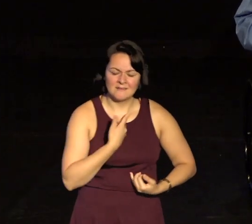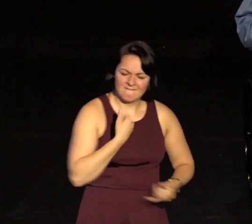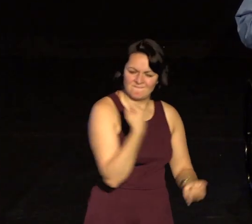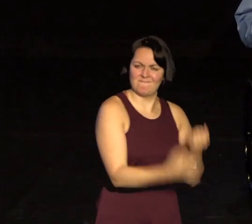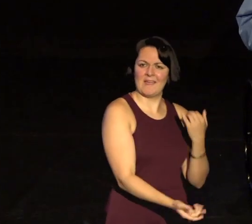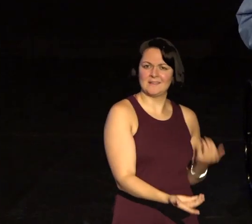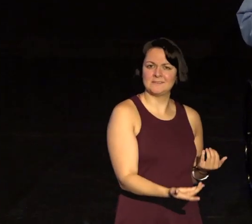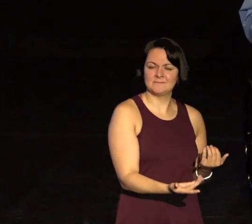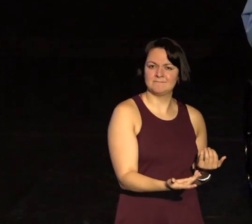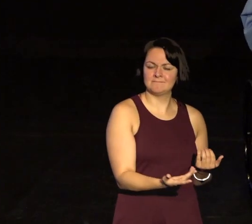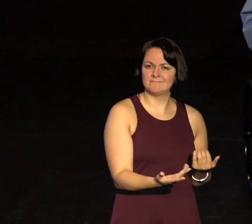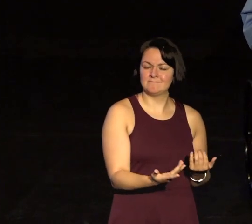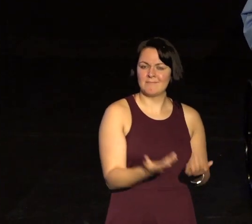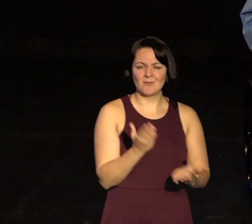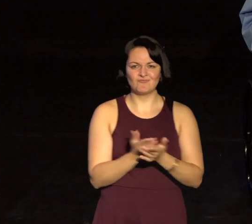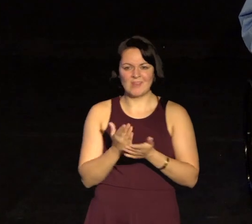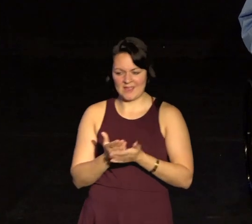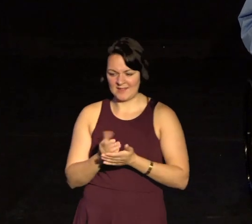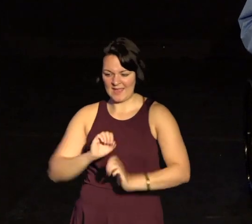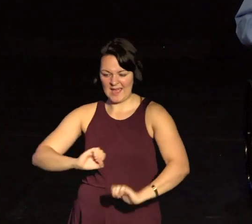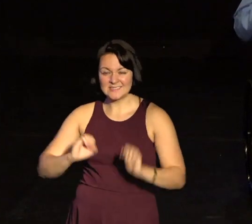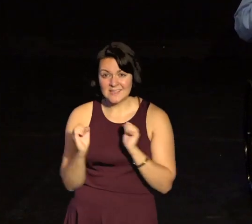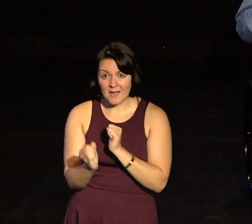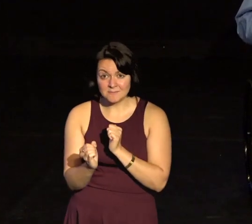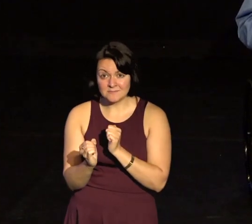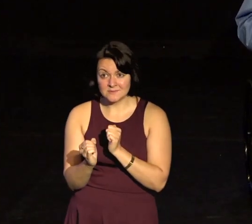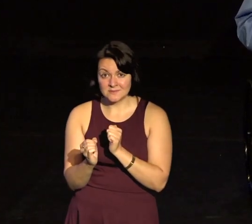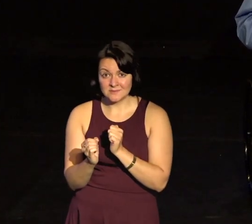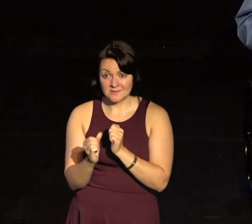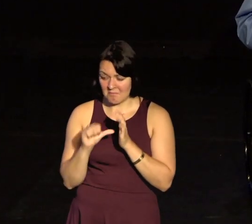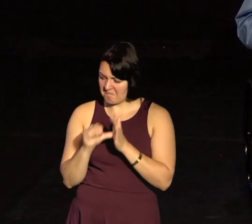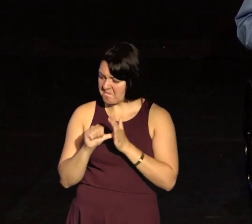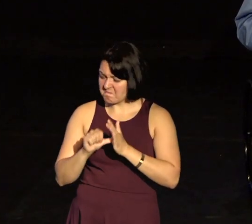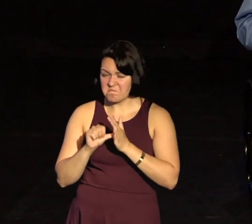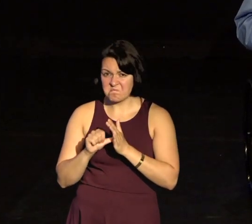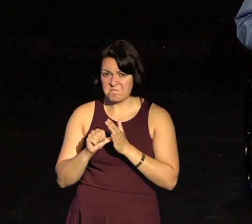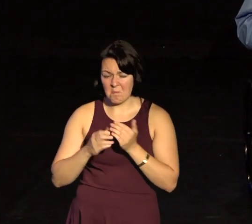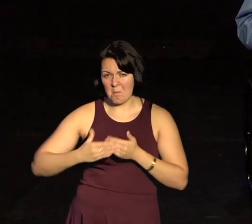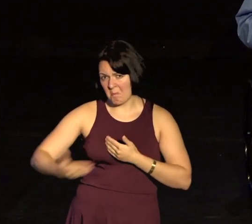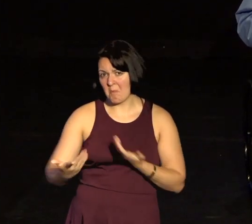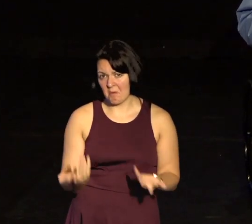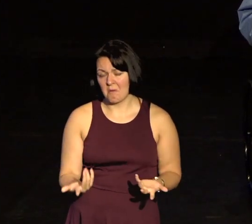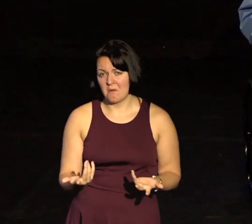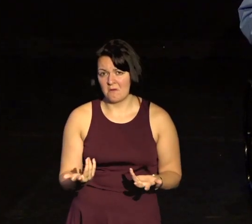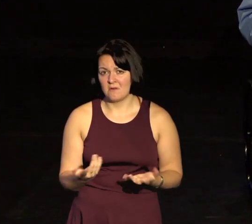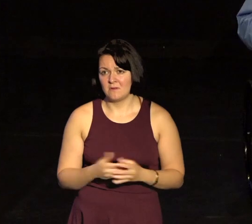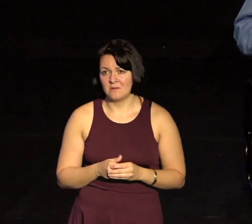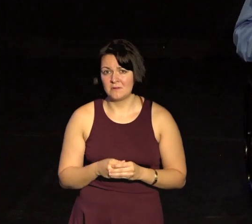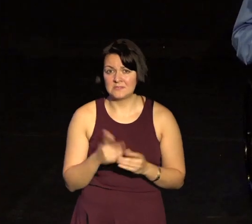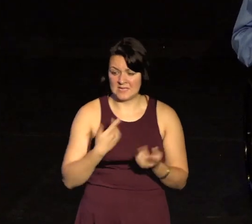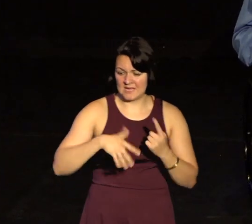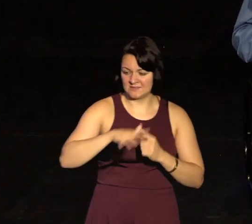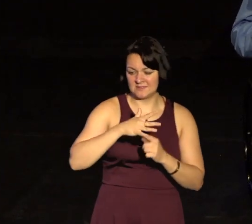But I think adapting is harder, especially in a place where, at least for me, society is very